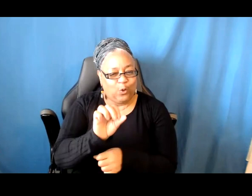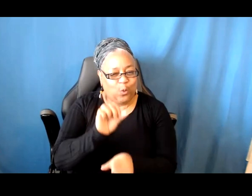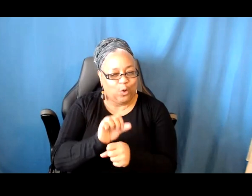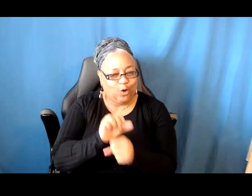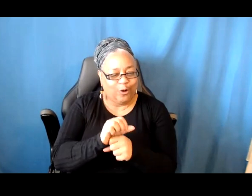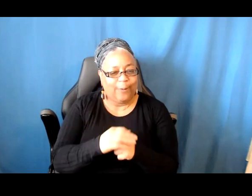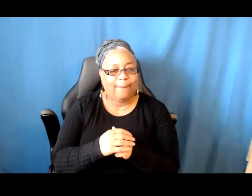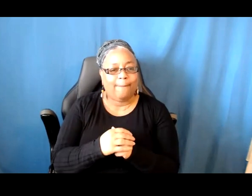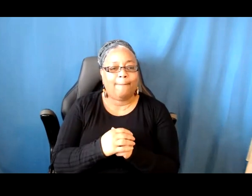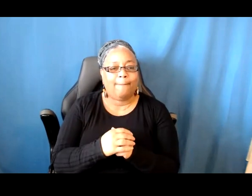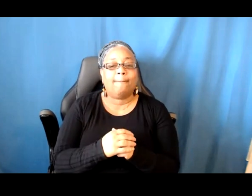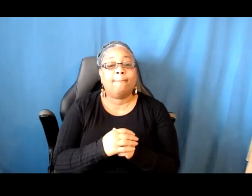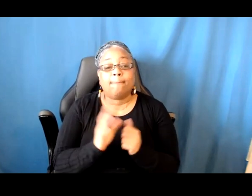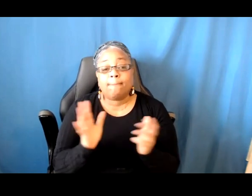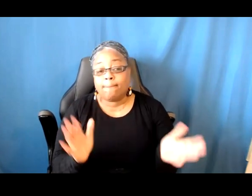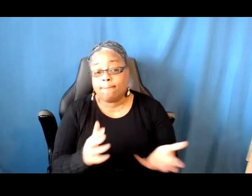Let's see.